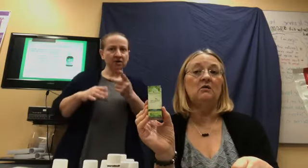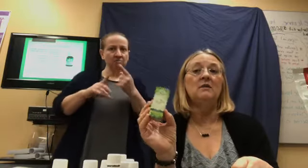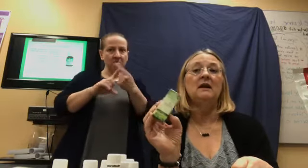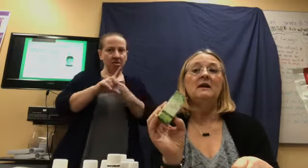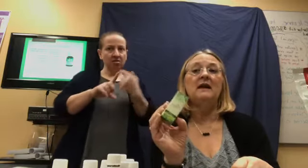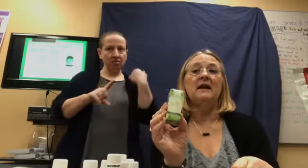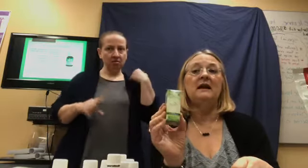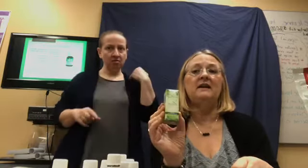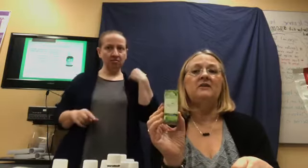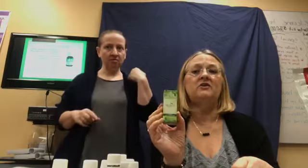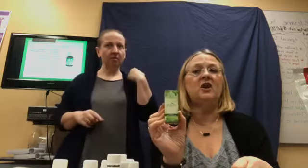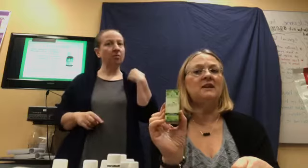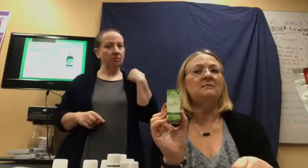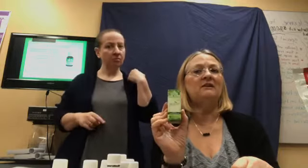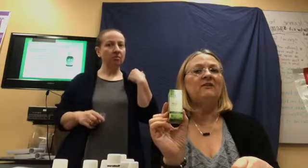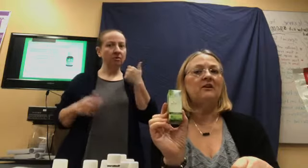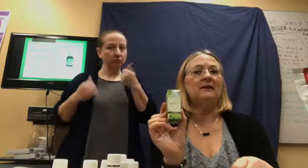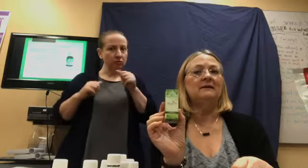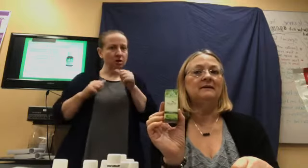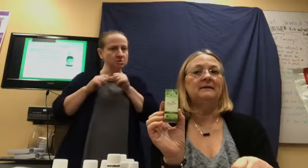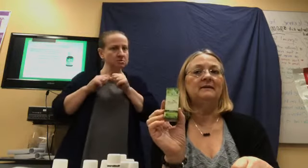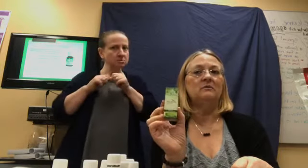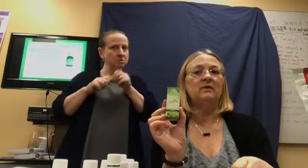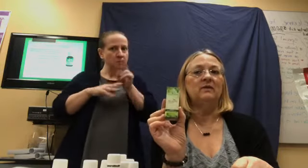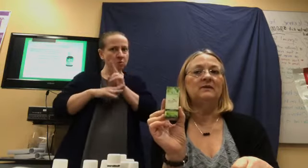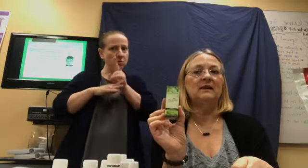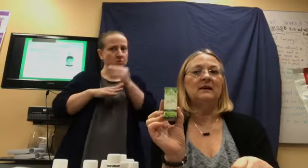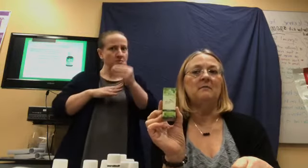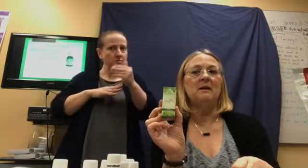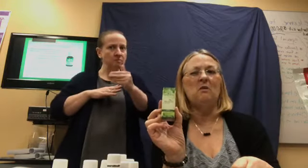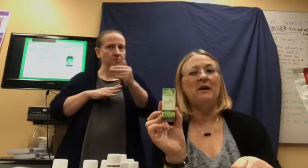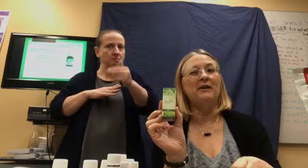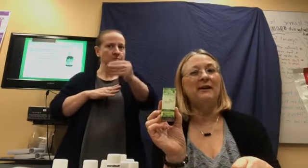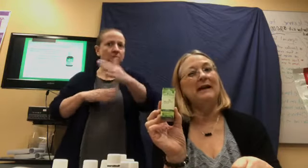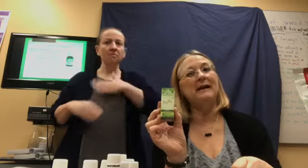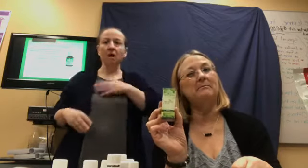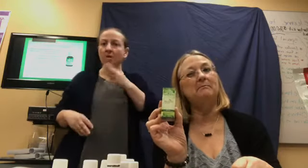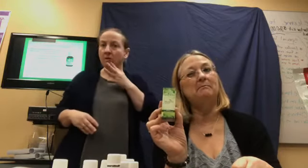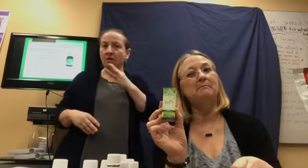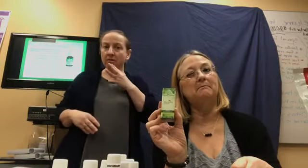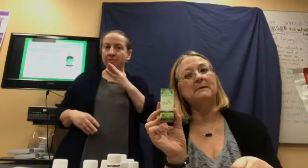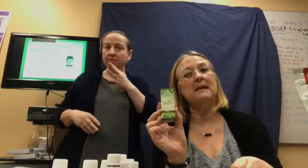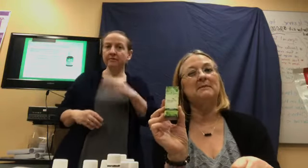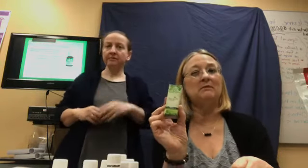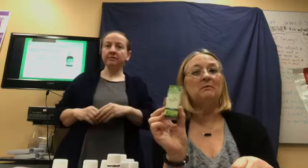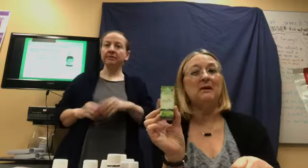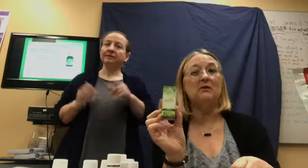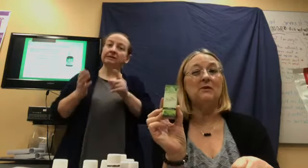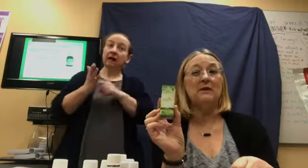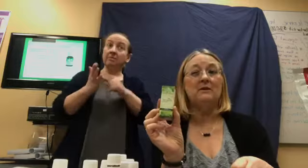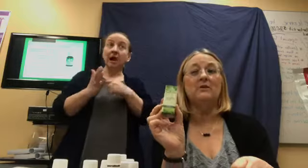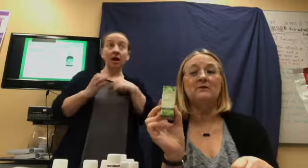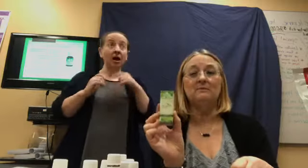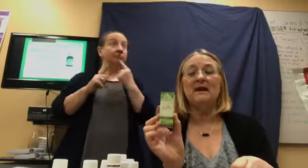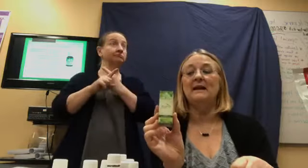and tried to be very consistent with using it in my water. had times that were better than others. But,